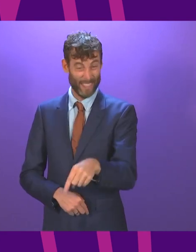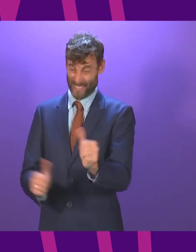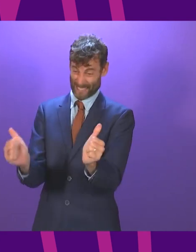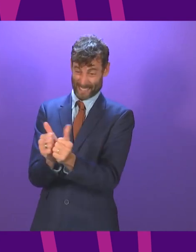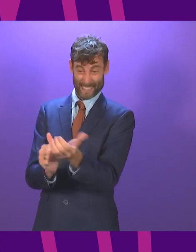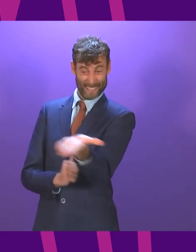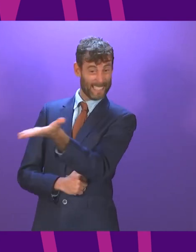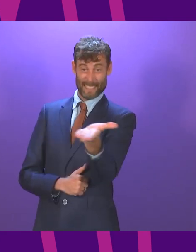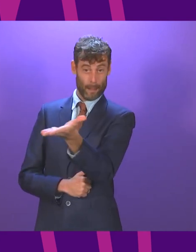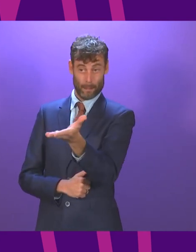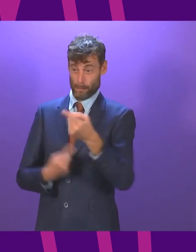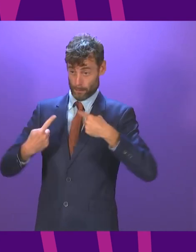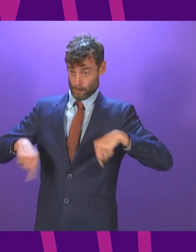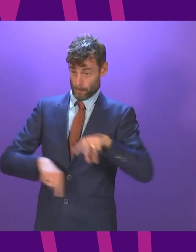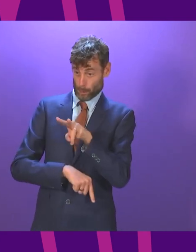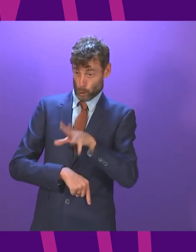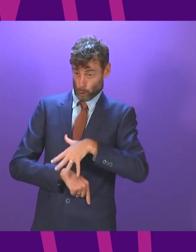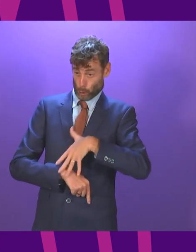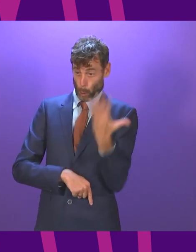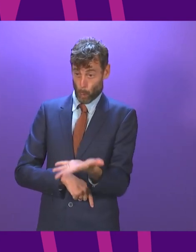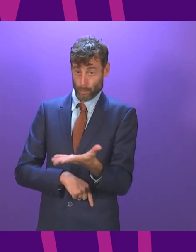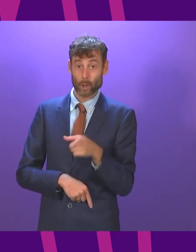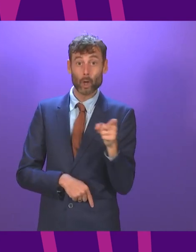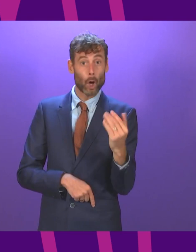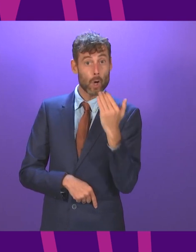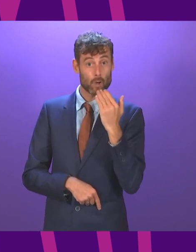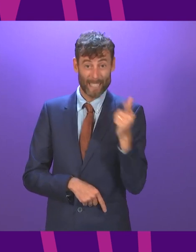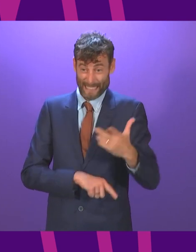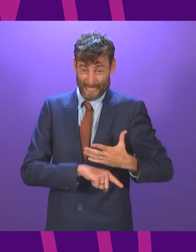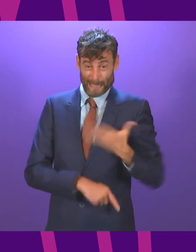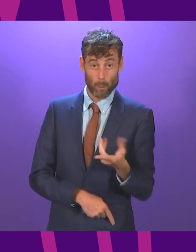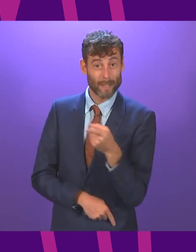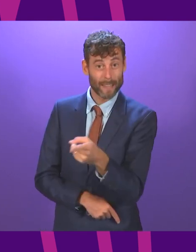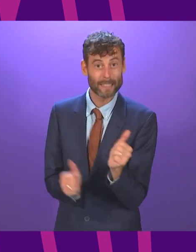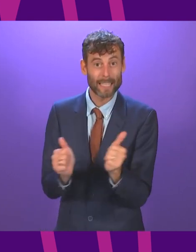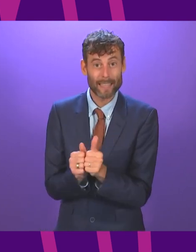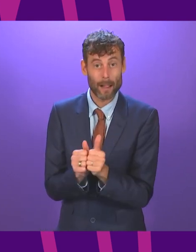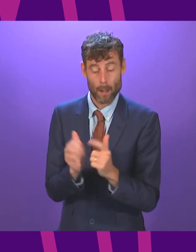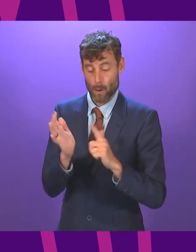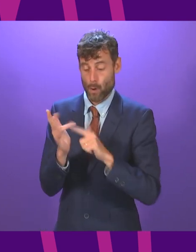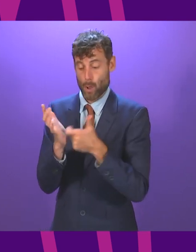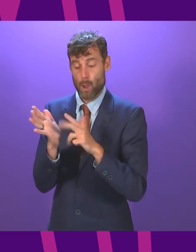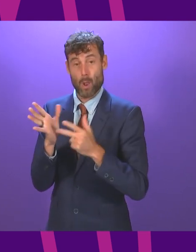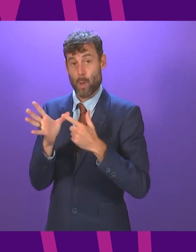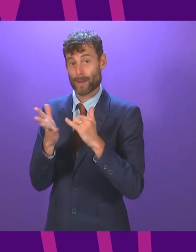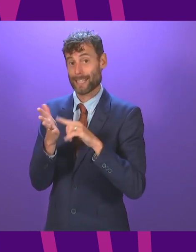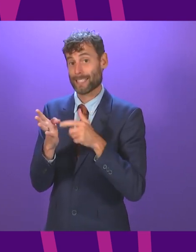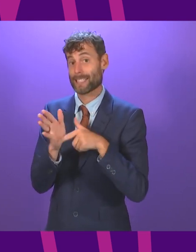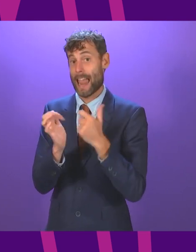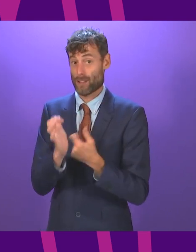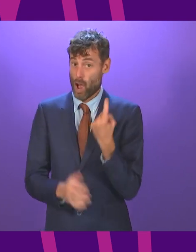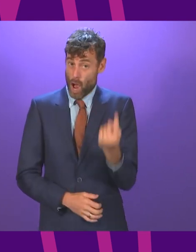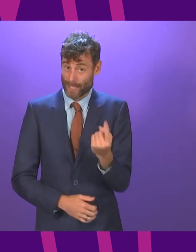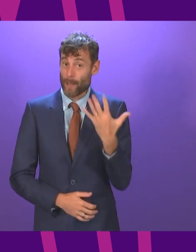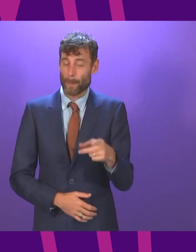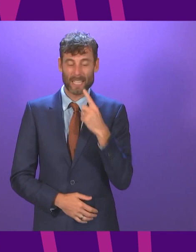wanted, even the Greens. In Lorna Slater's own words, before a promotion was dangled in front of